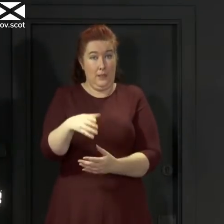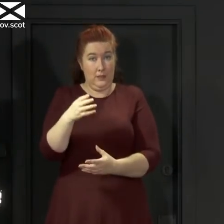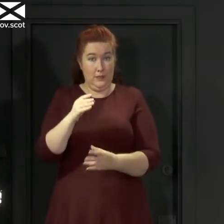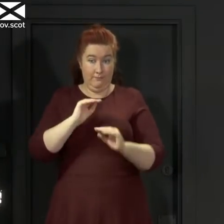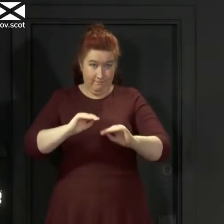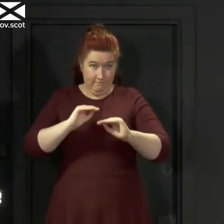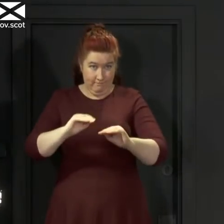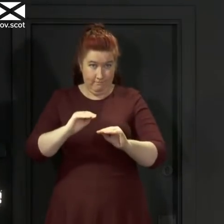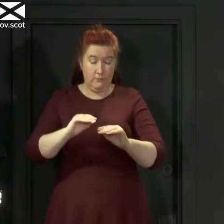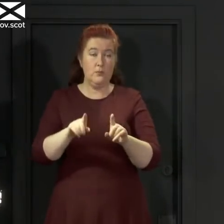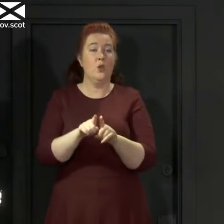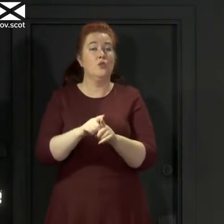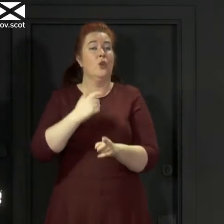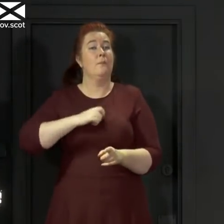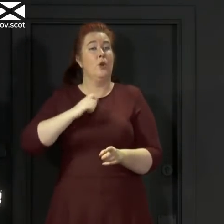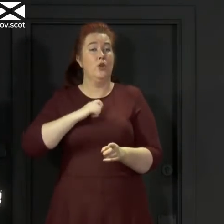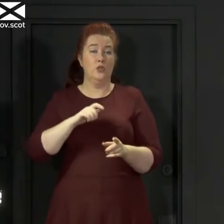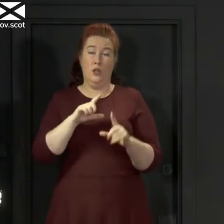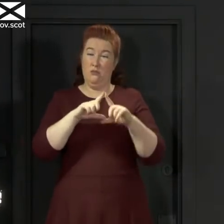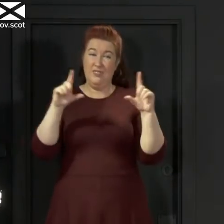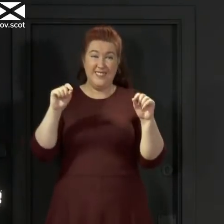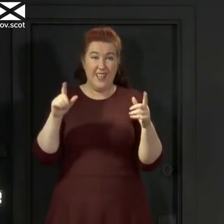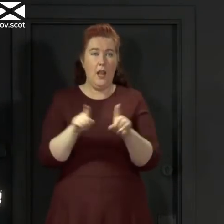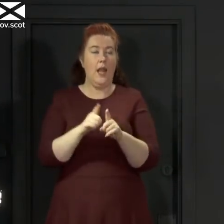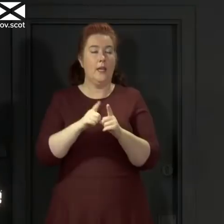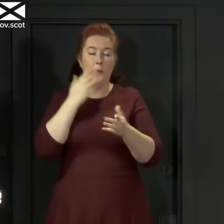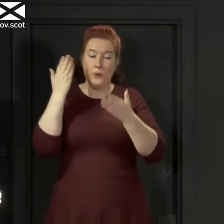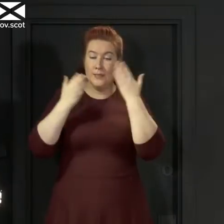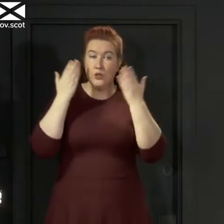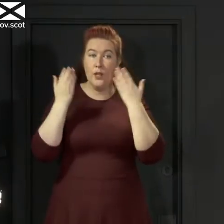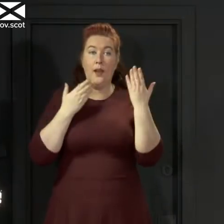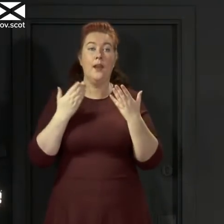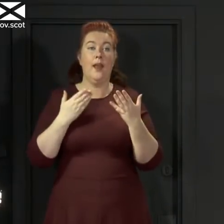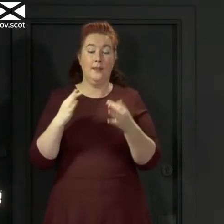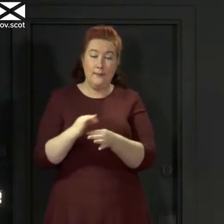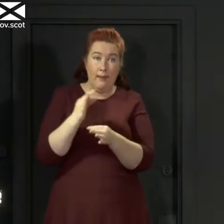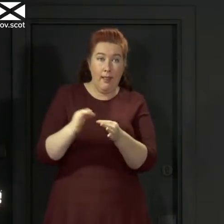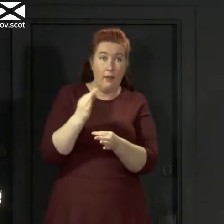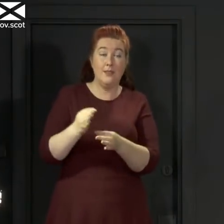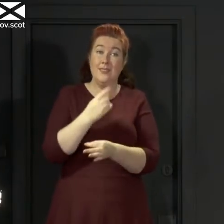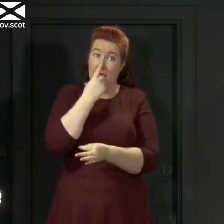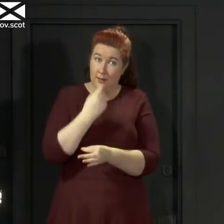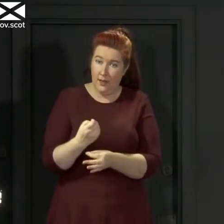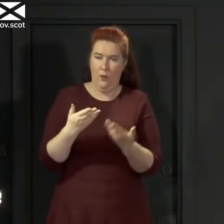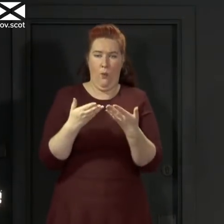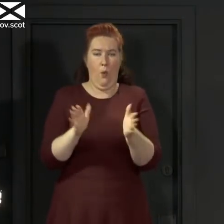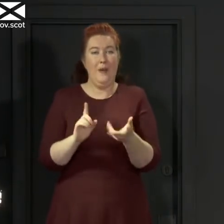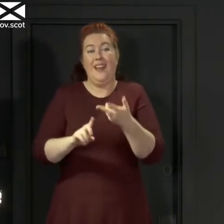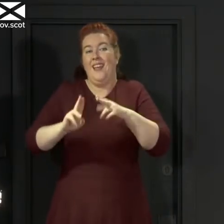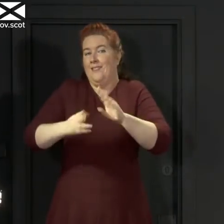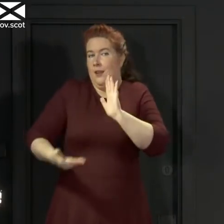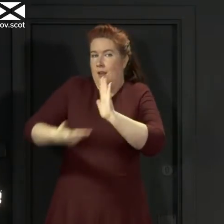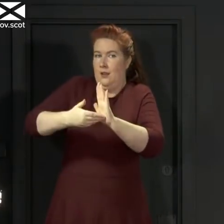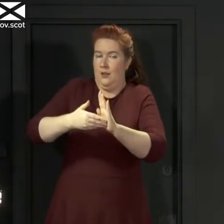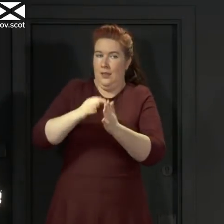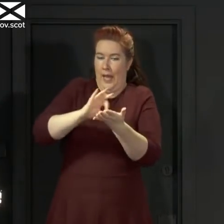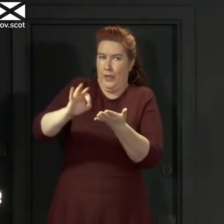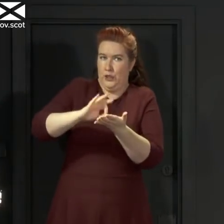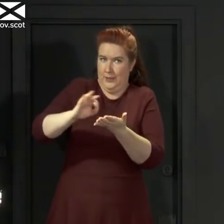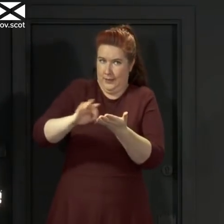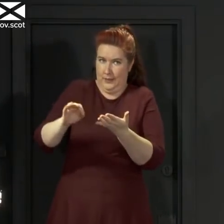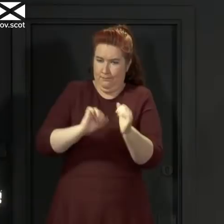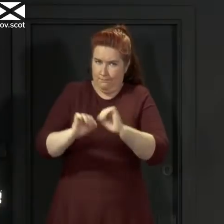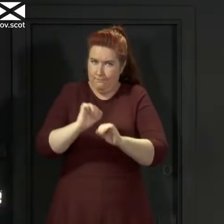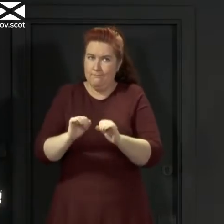personal retail services such as beauticians and tailors can reopen with enhanced hygiene measures in place. Motorcycle